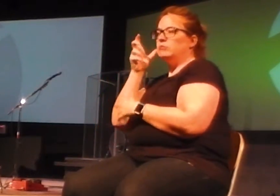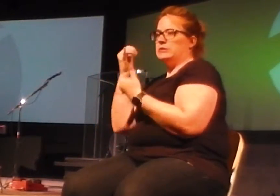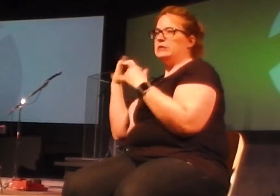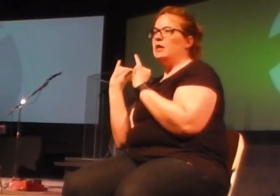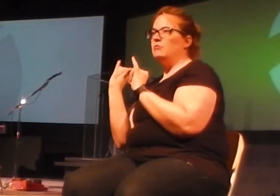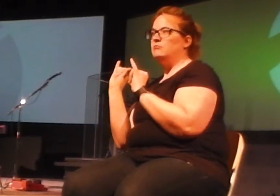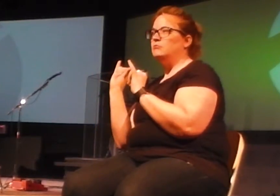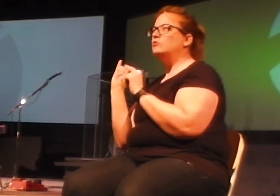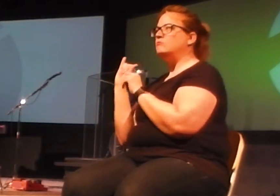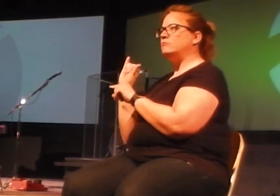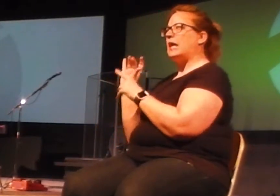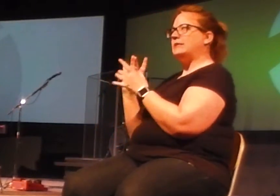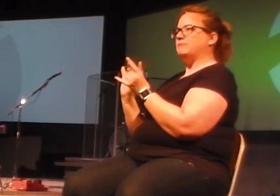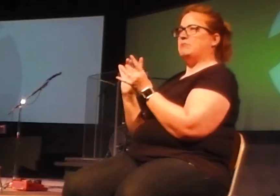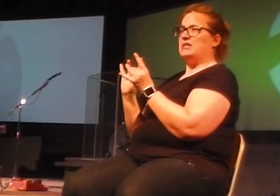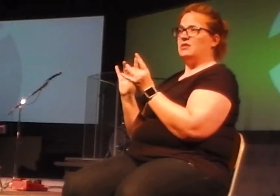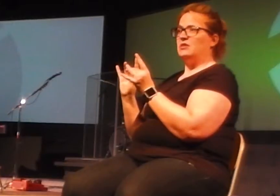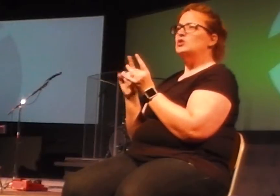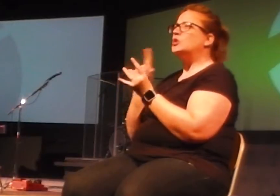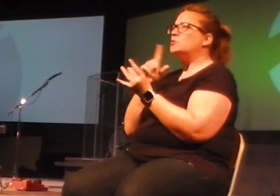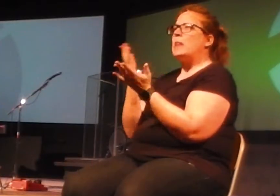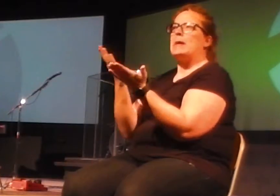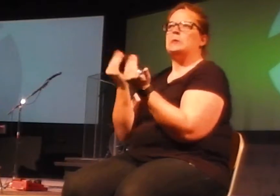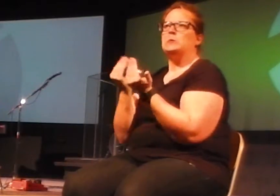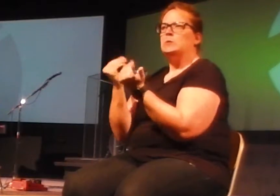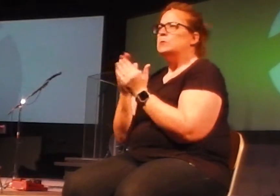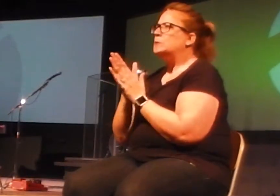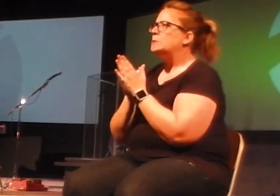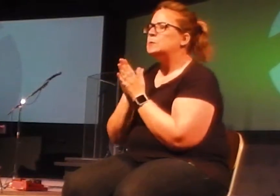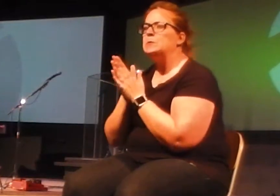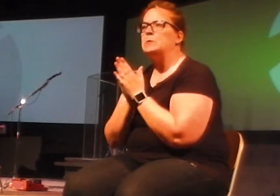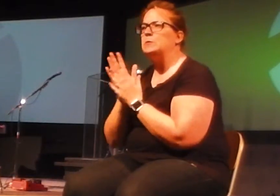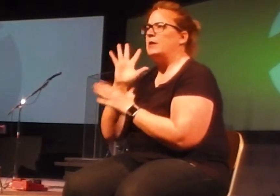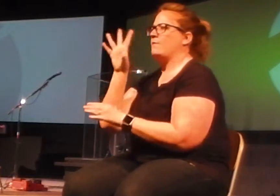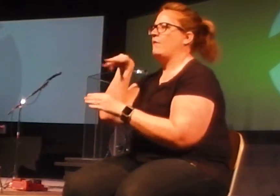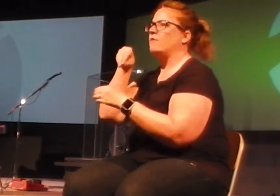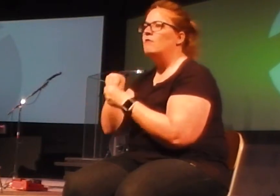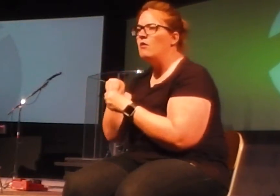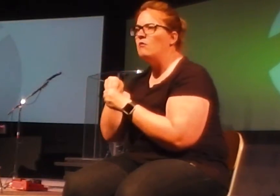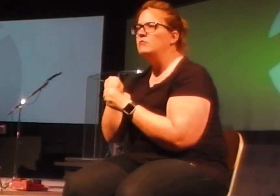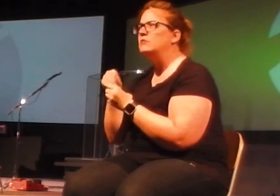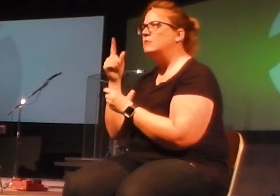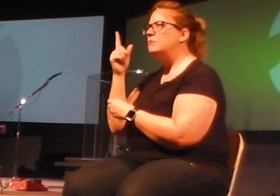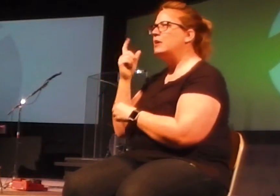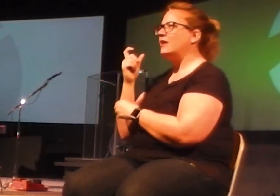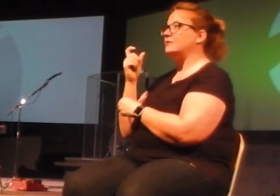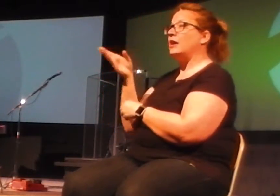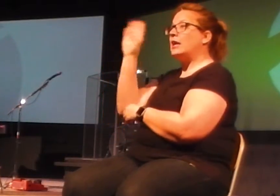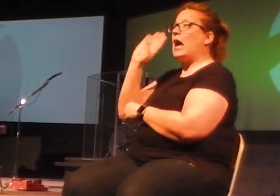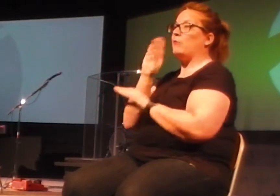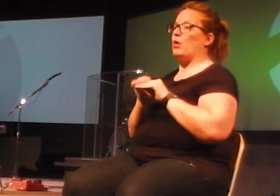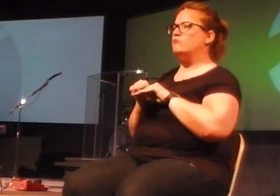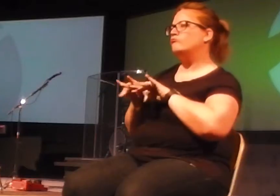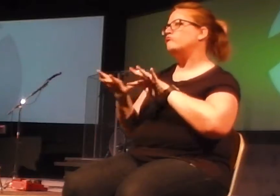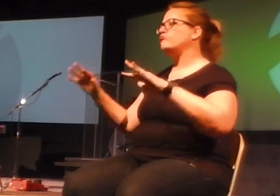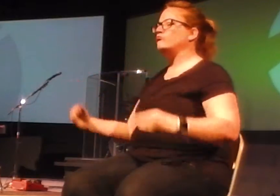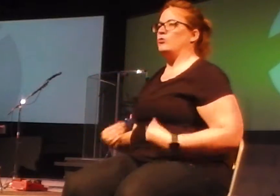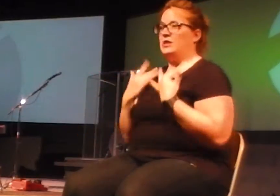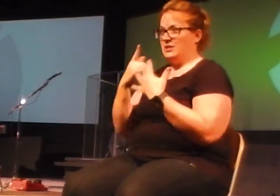message. We just want you to lean in and stay connected because God's going to say some things this summer and we don't want to miss it. Sound good? Okay,